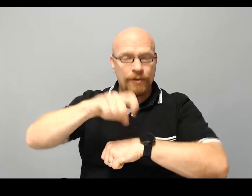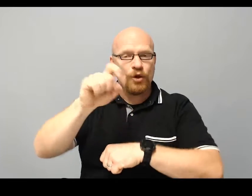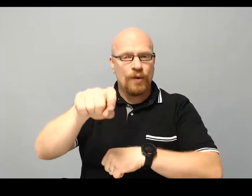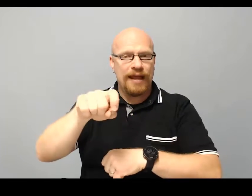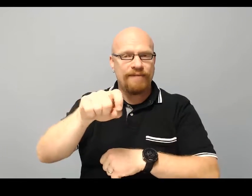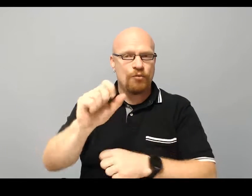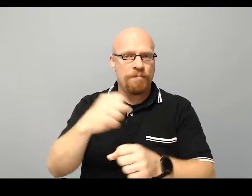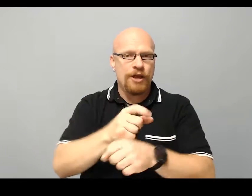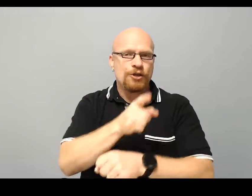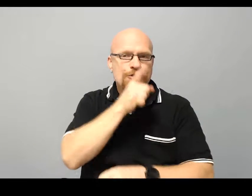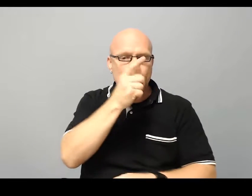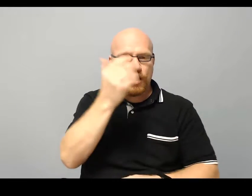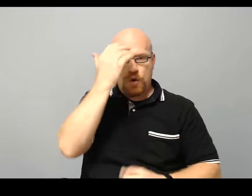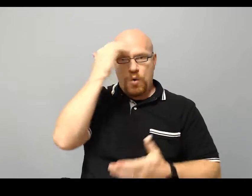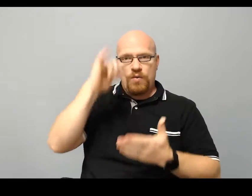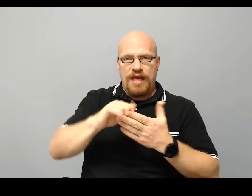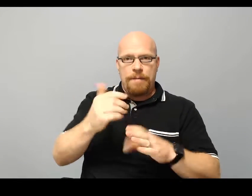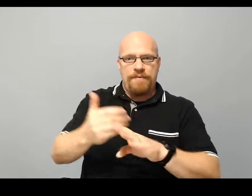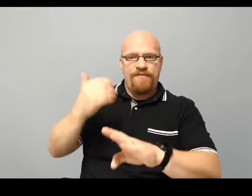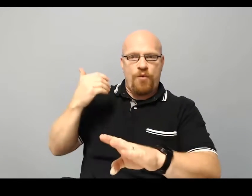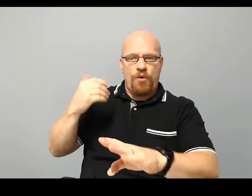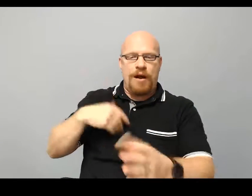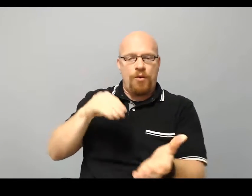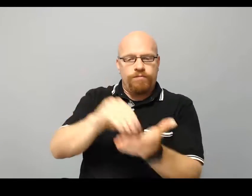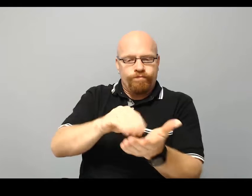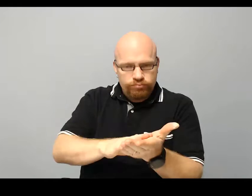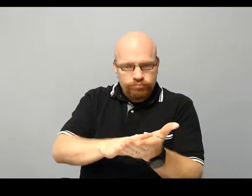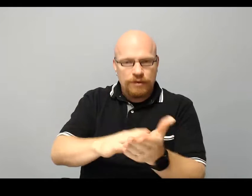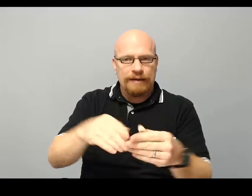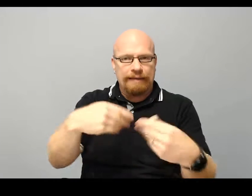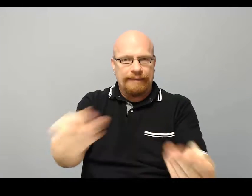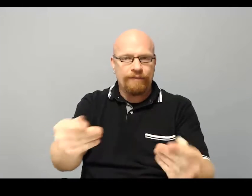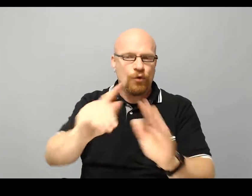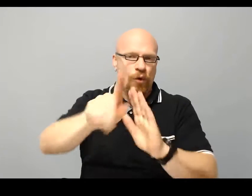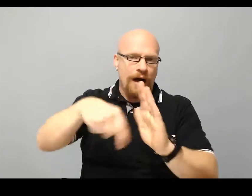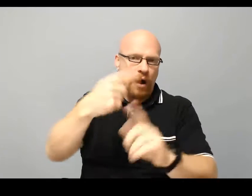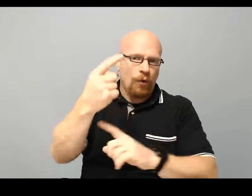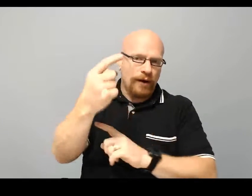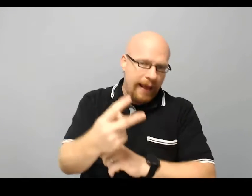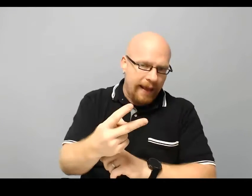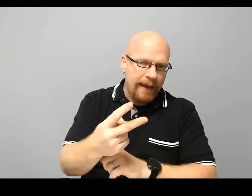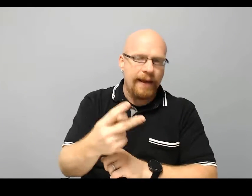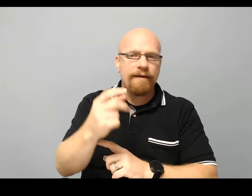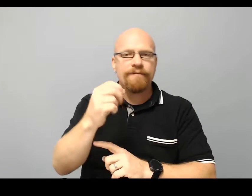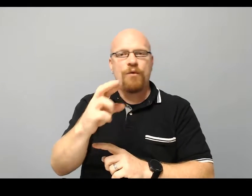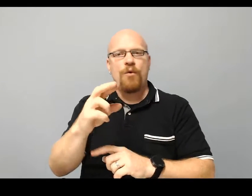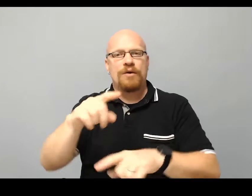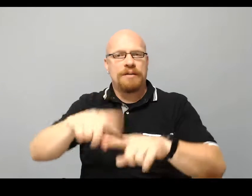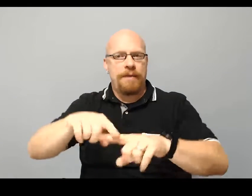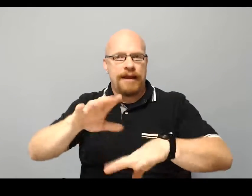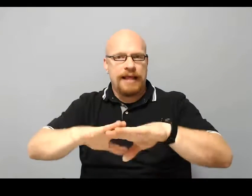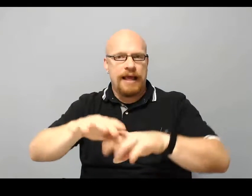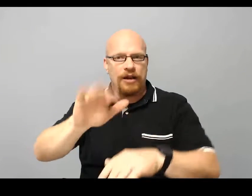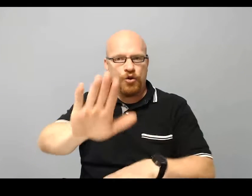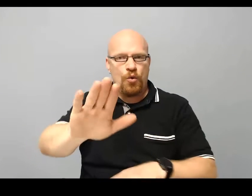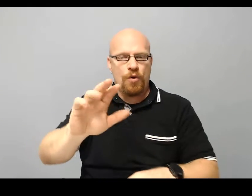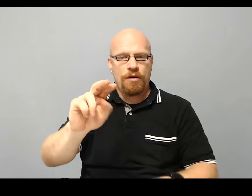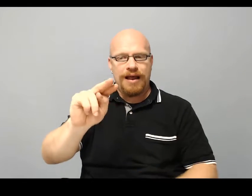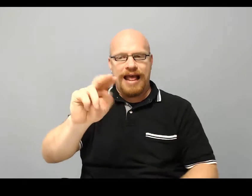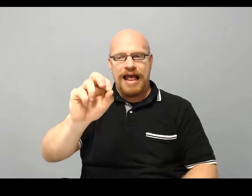you have to make sure I know that before. I will give you an hour and a half, or depending on your, in